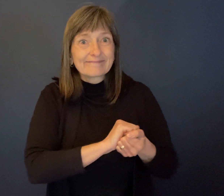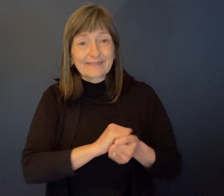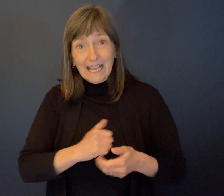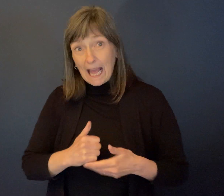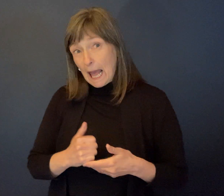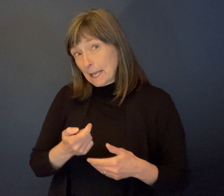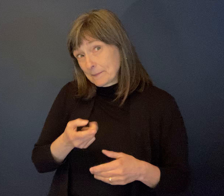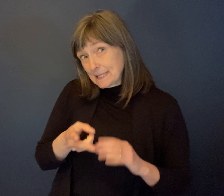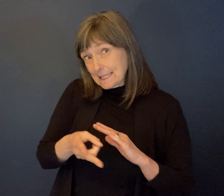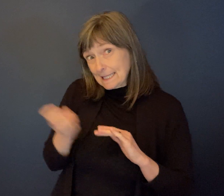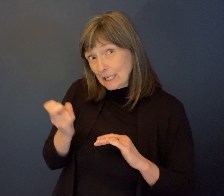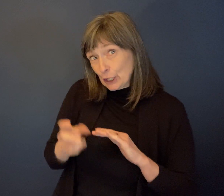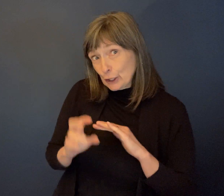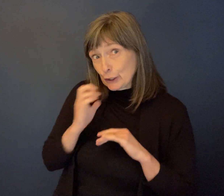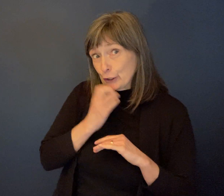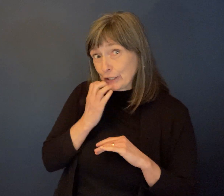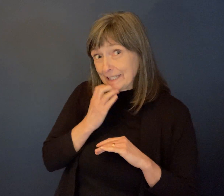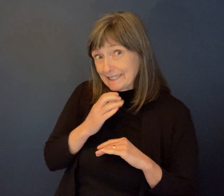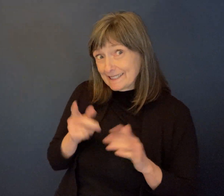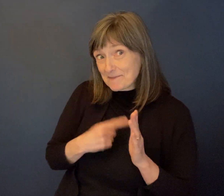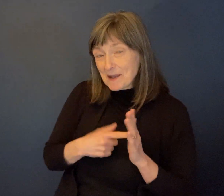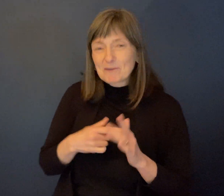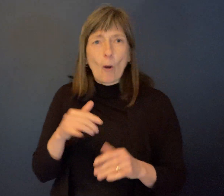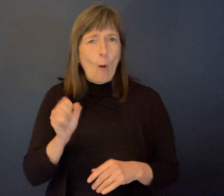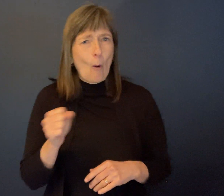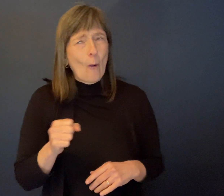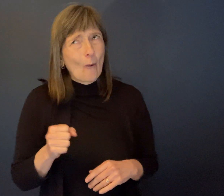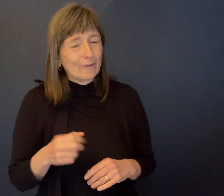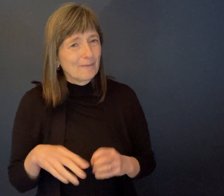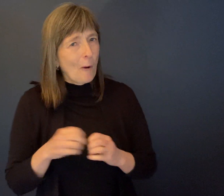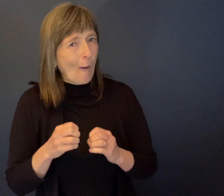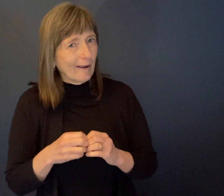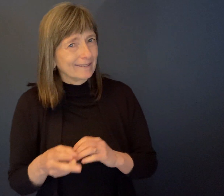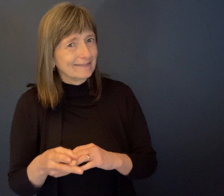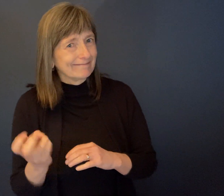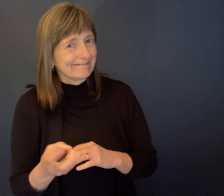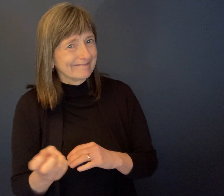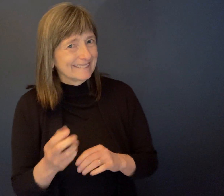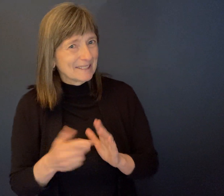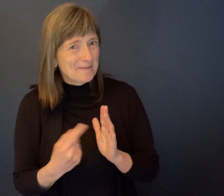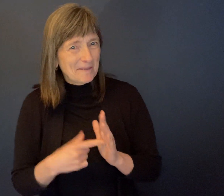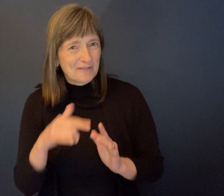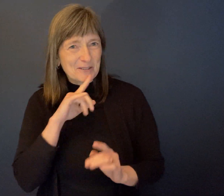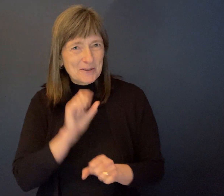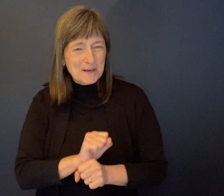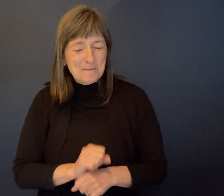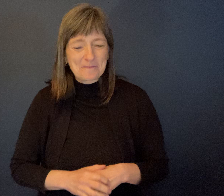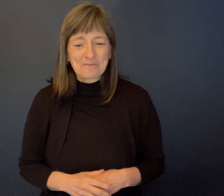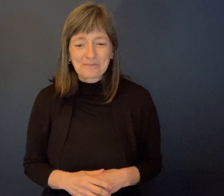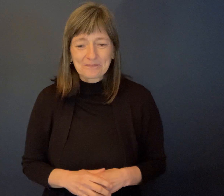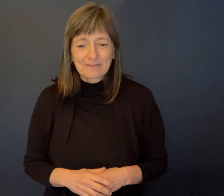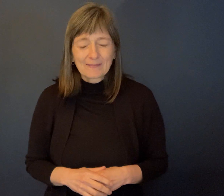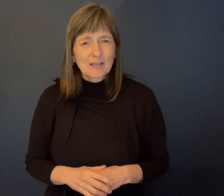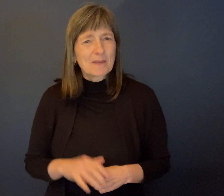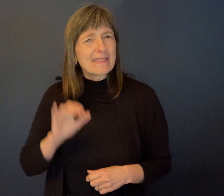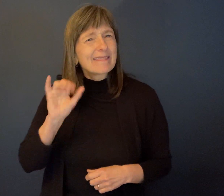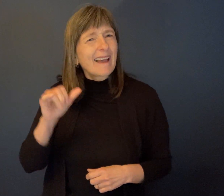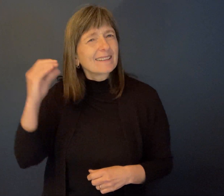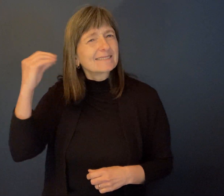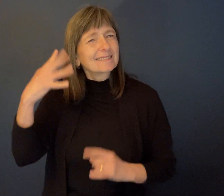I would say more than a cookie at one time or another. But we had, it was such an environment to be in. First